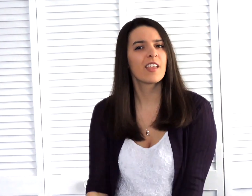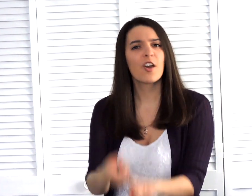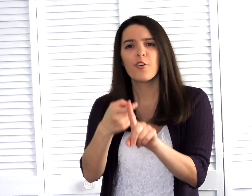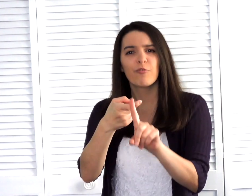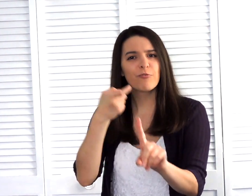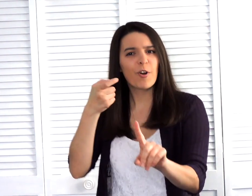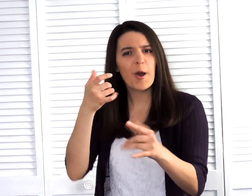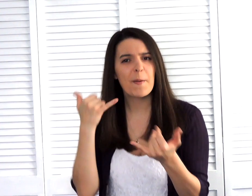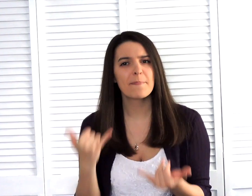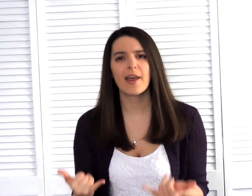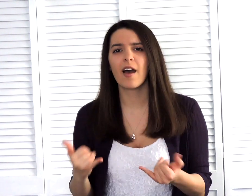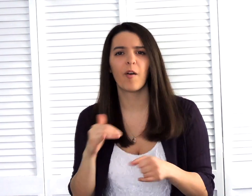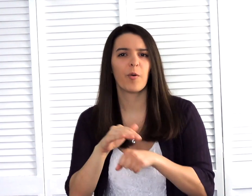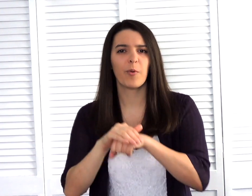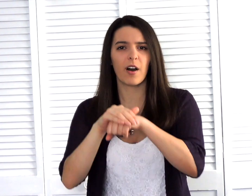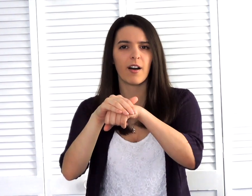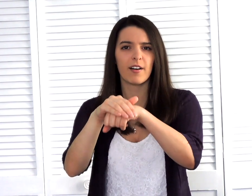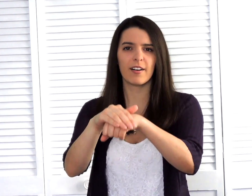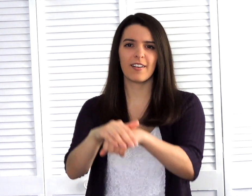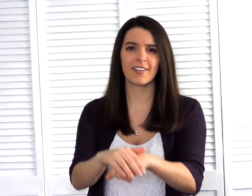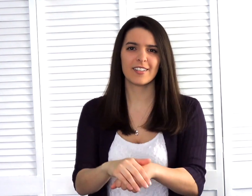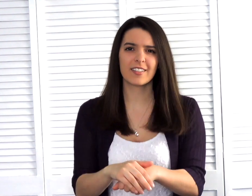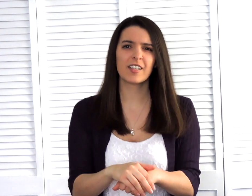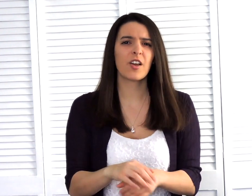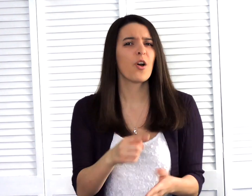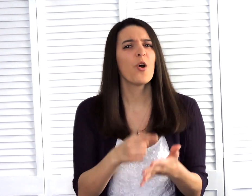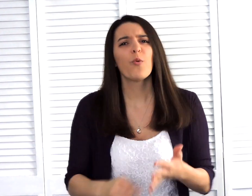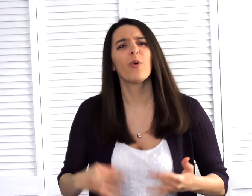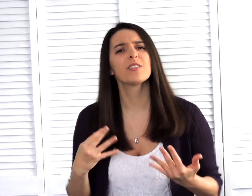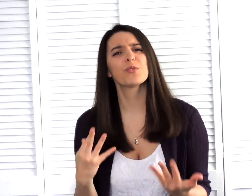From now on, these